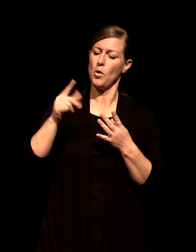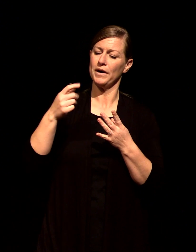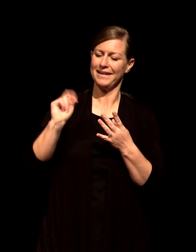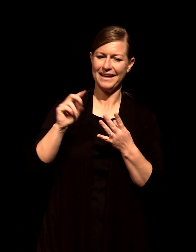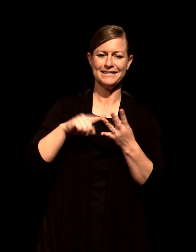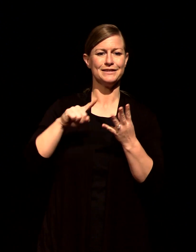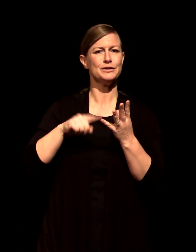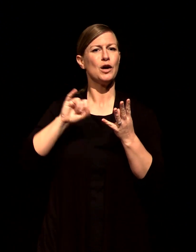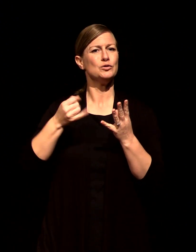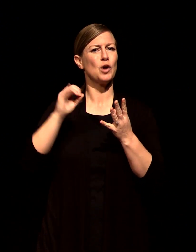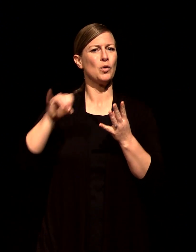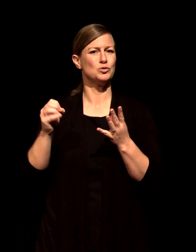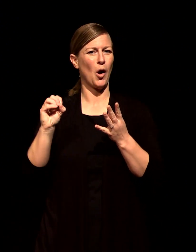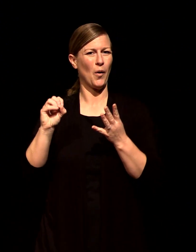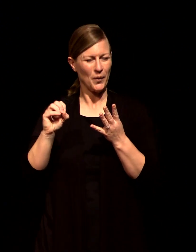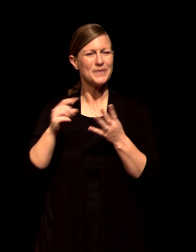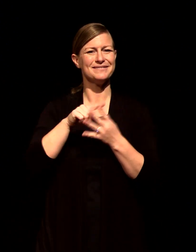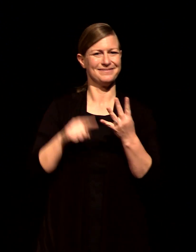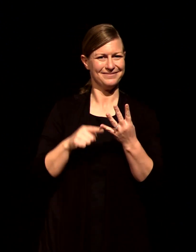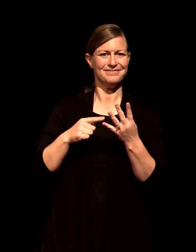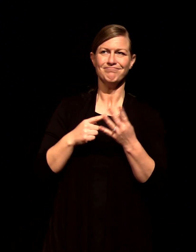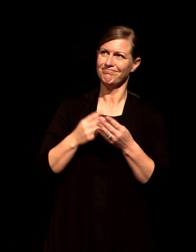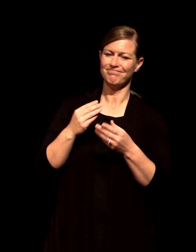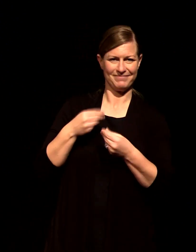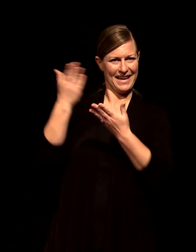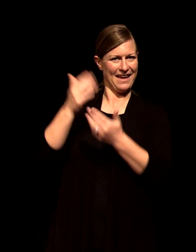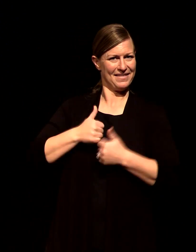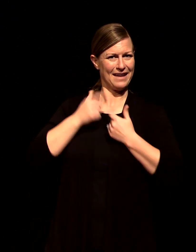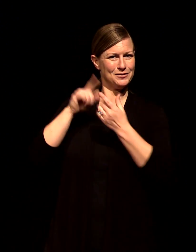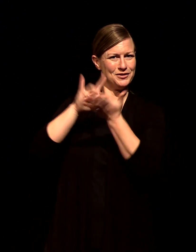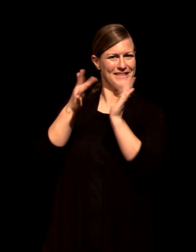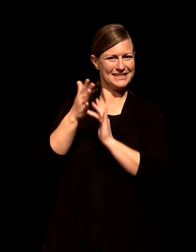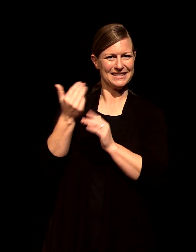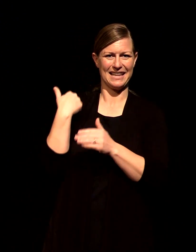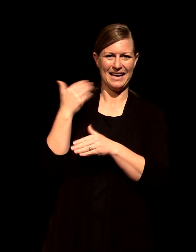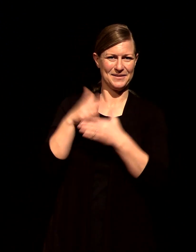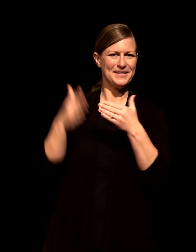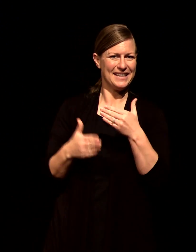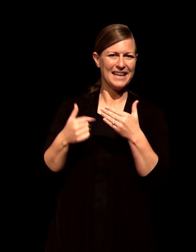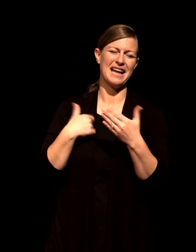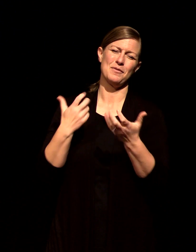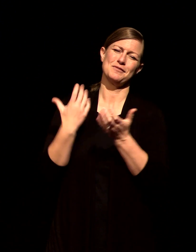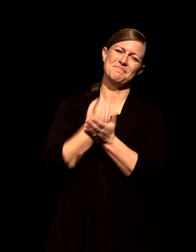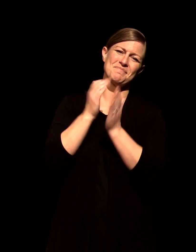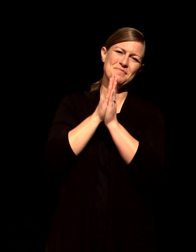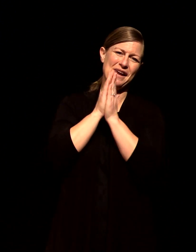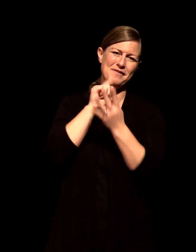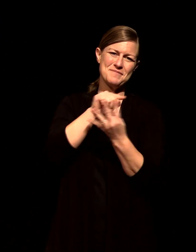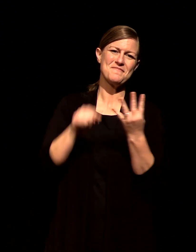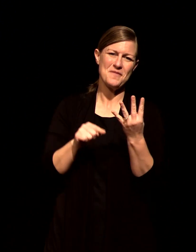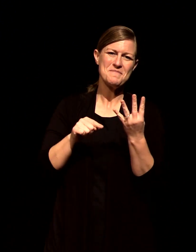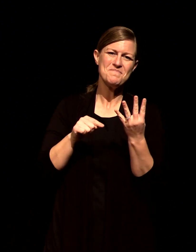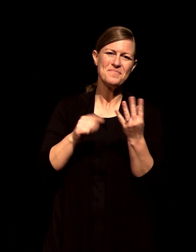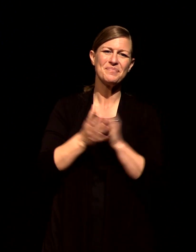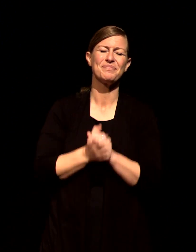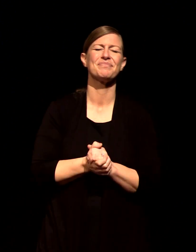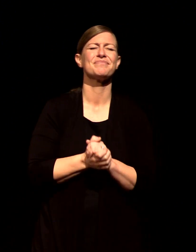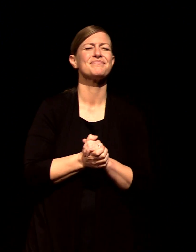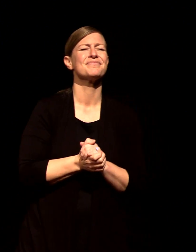weekend and so I just want to pray for them and pray for the service as we keep going Jesus we thank you for those four those